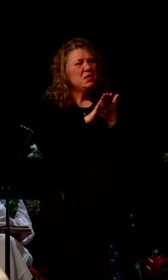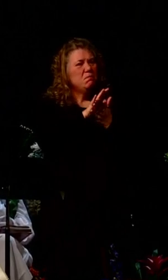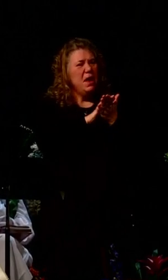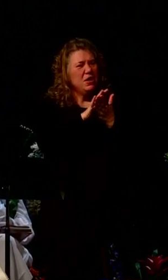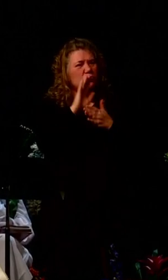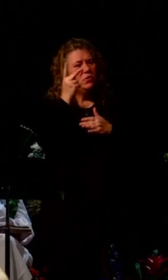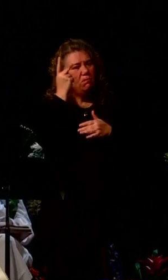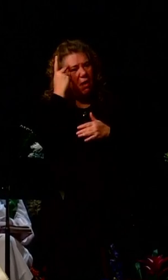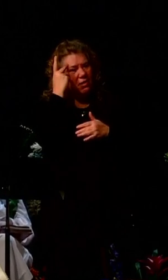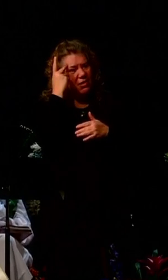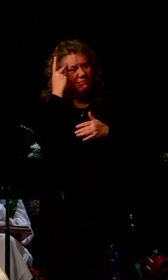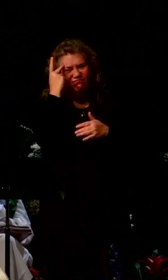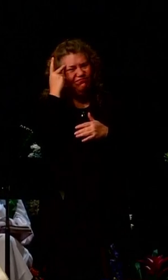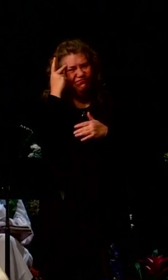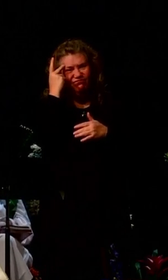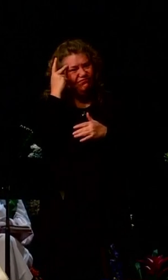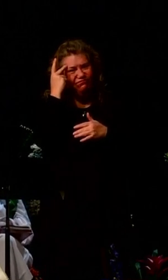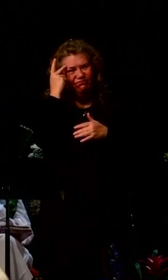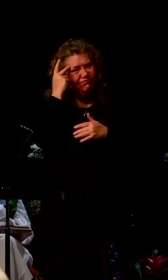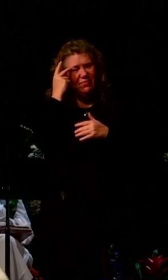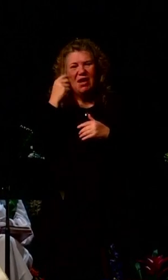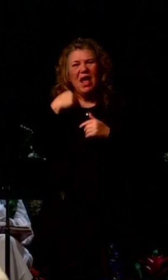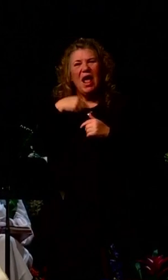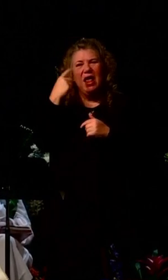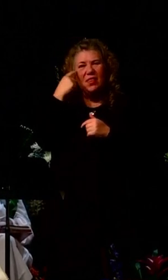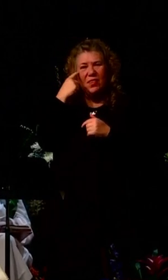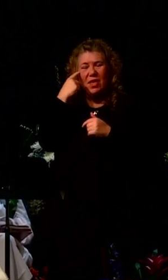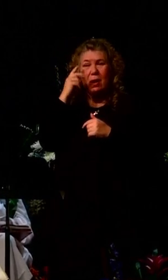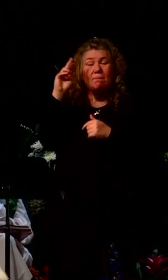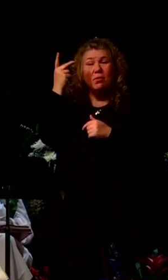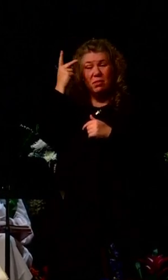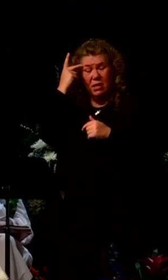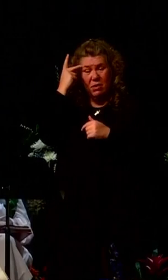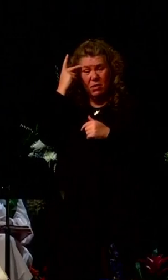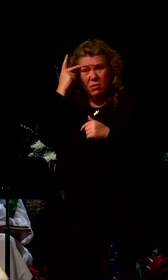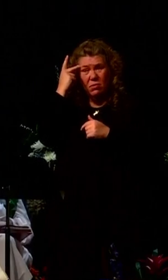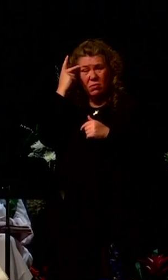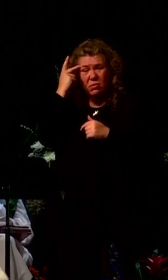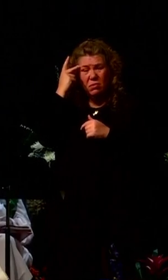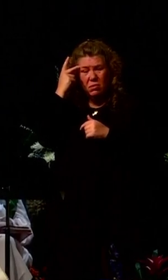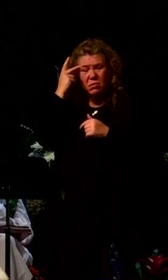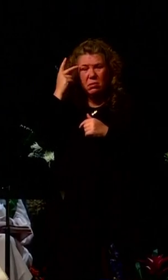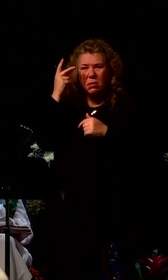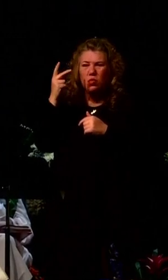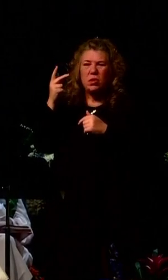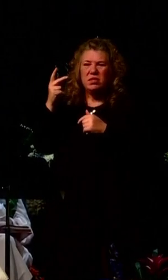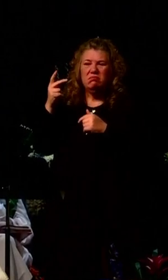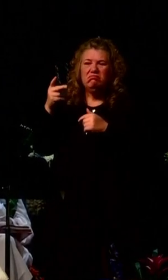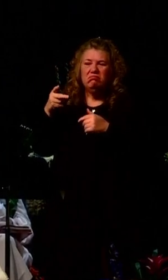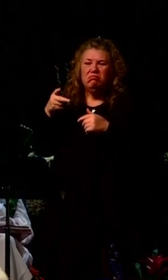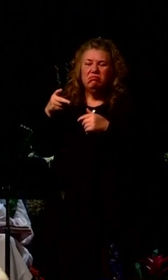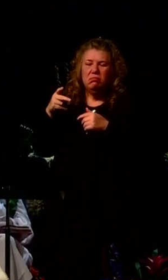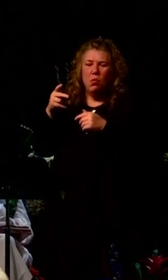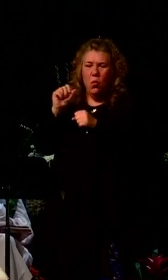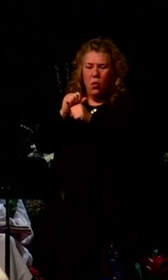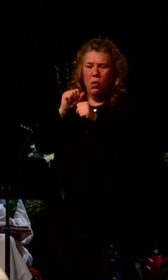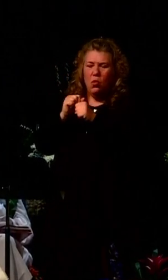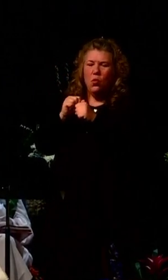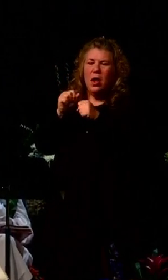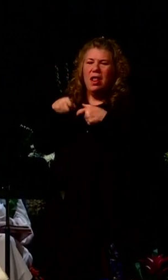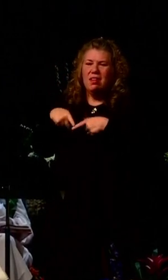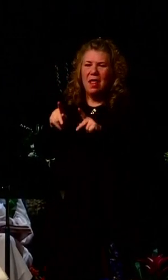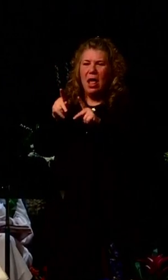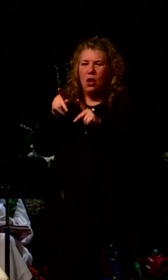was politics. But I really think that the political road was simply an avenue that allowed him to help